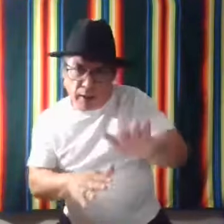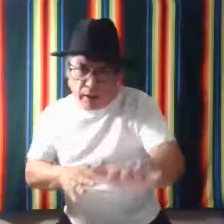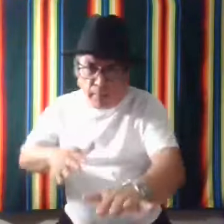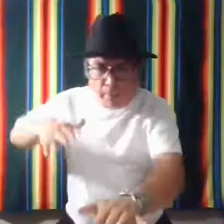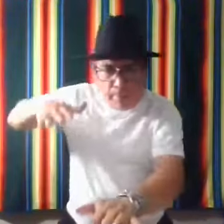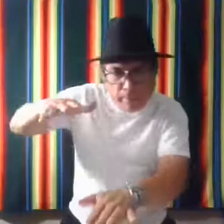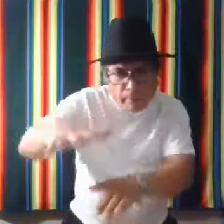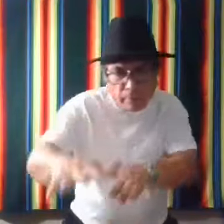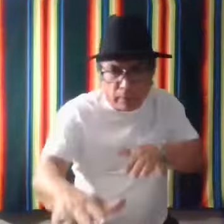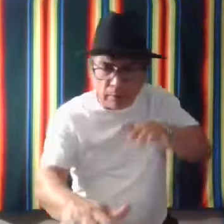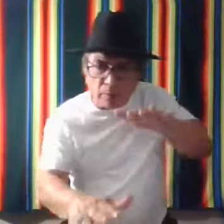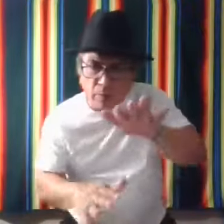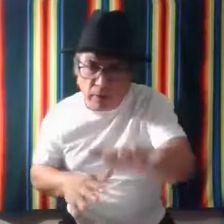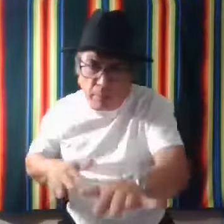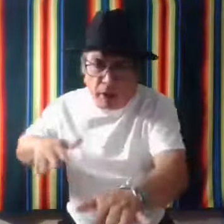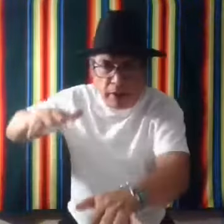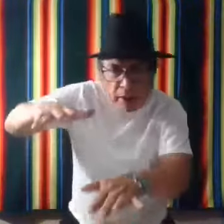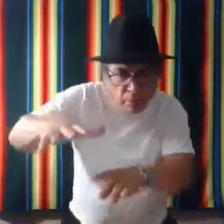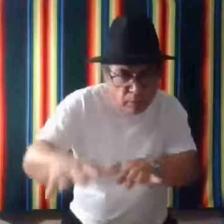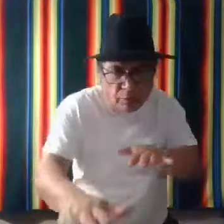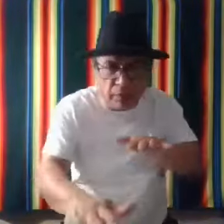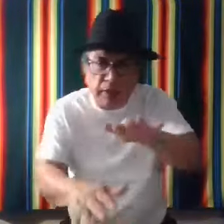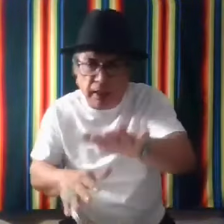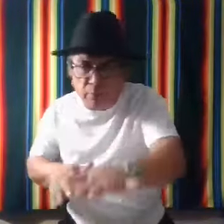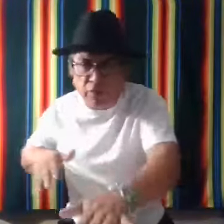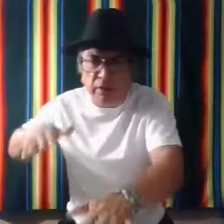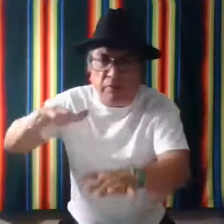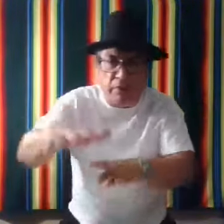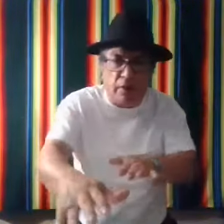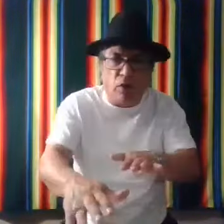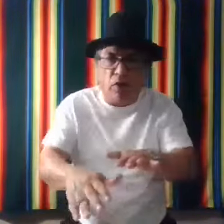that body in that, into that movement of that wall.